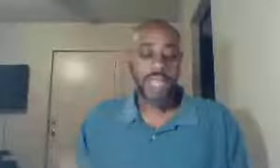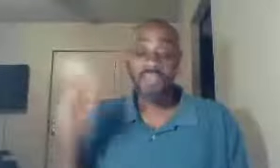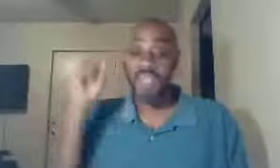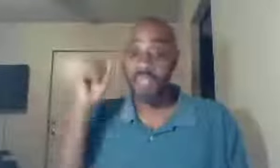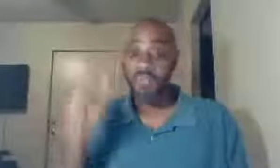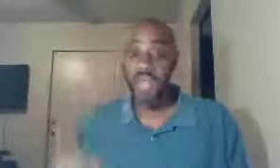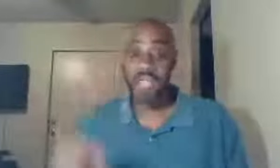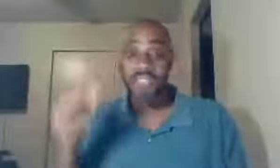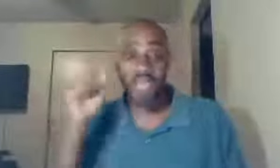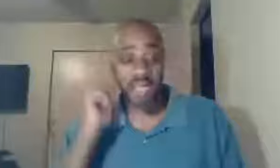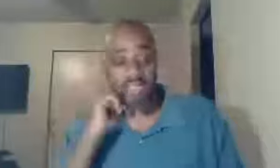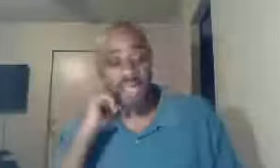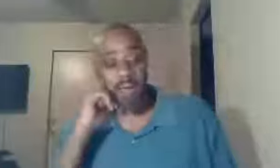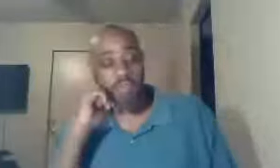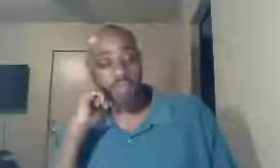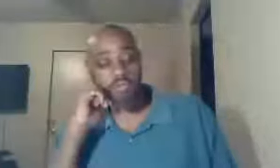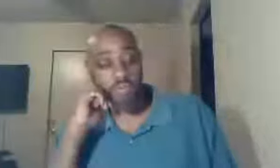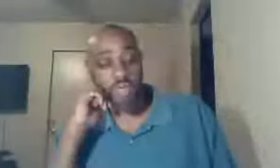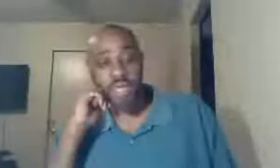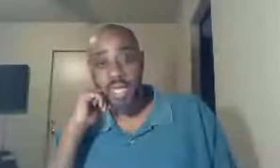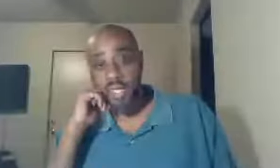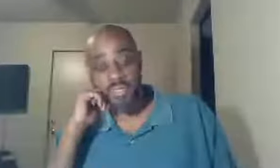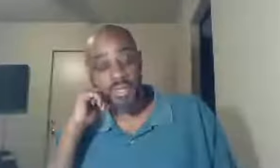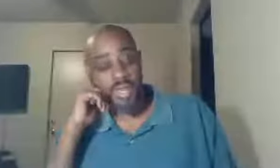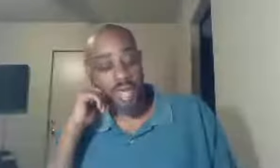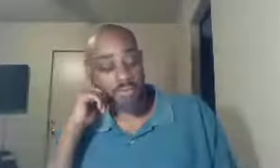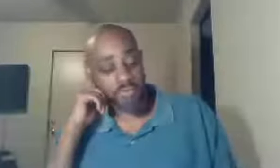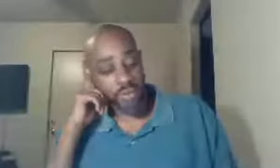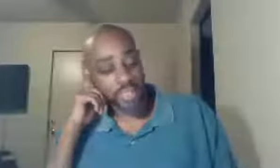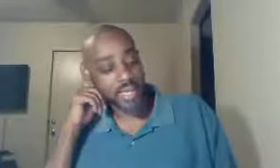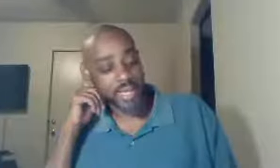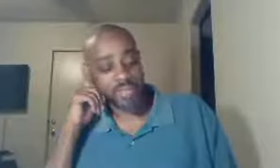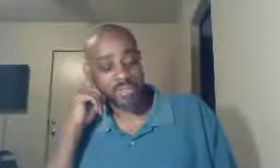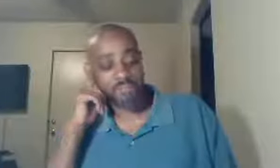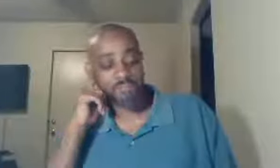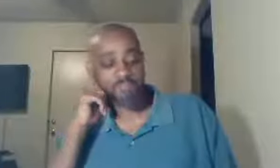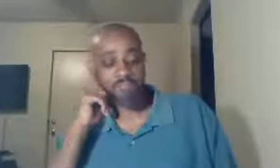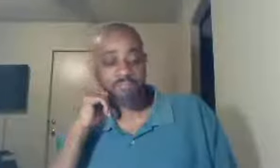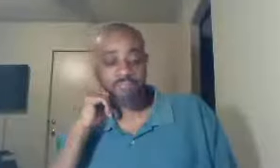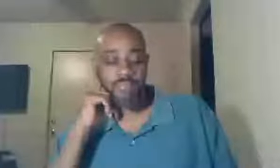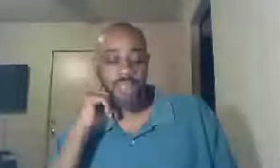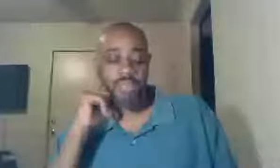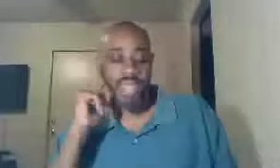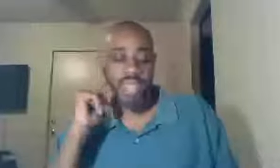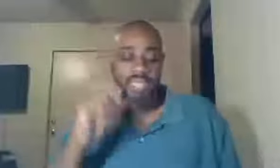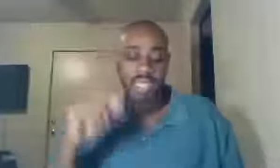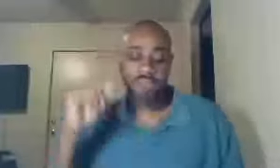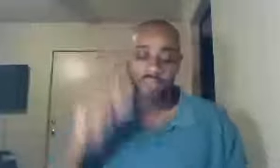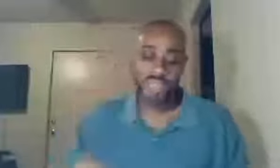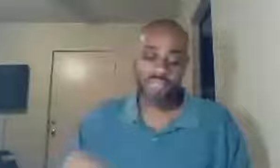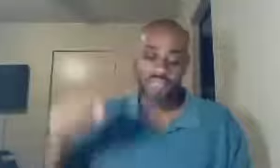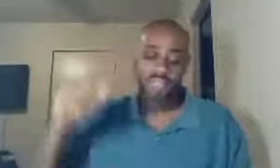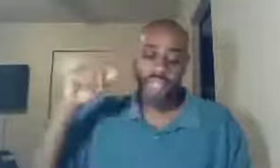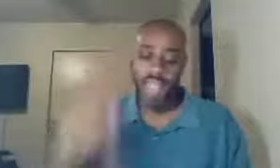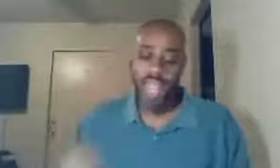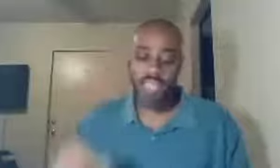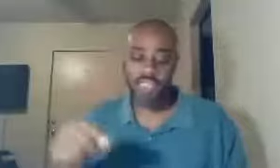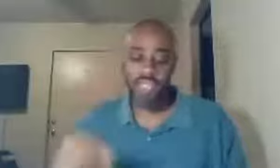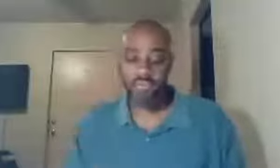and then it rains, non-stop, for 40 days, and 40 nights, they deemed the message, and actions of